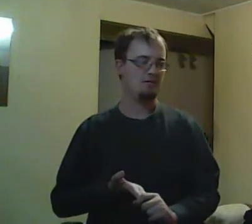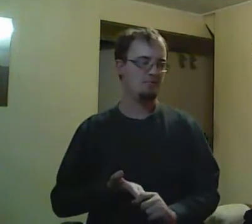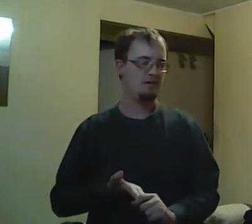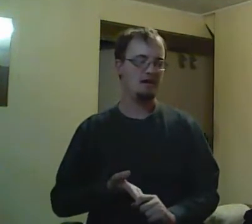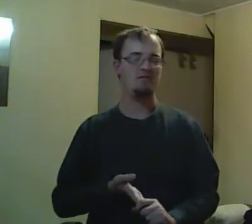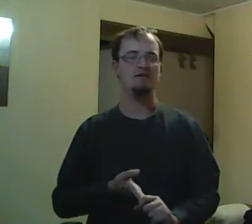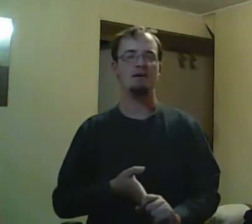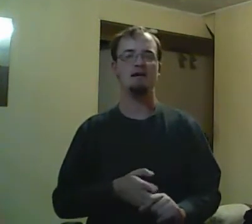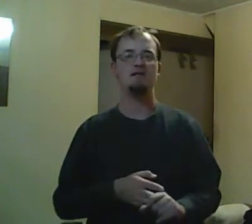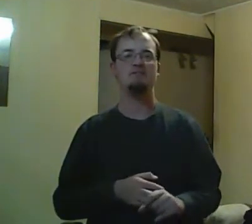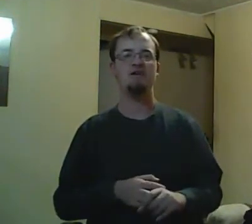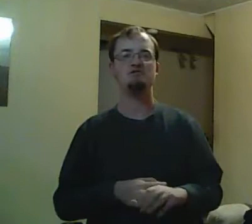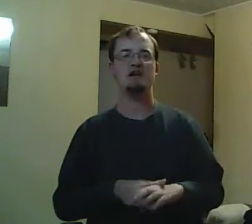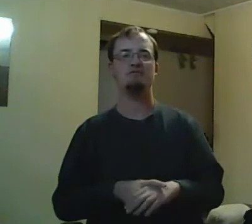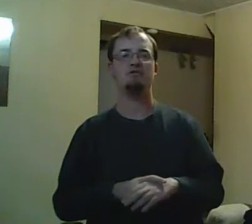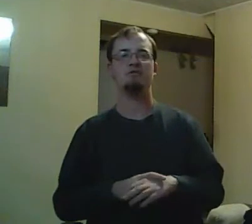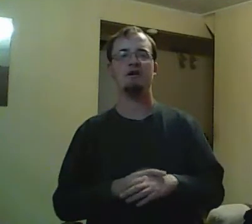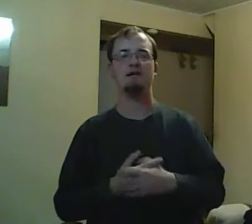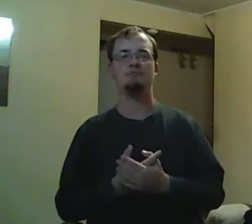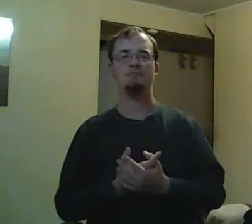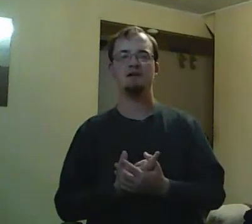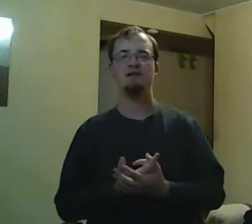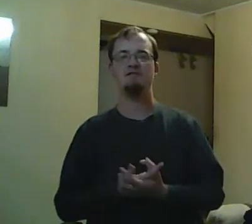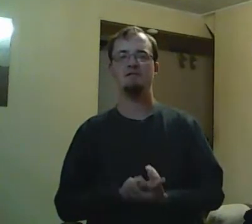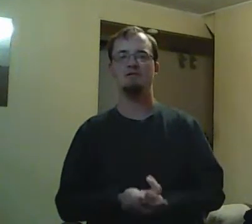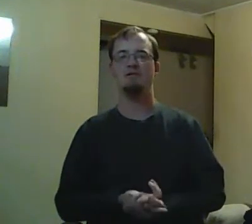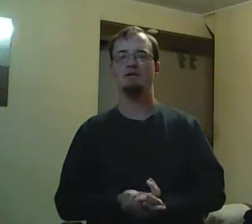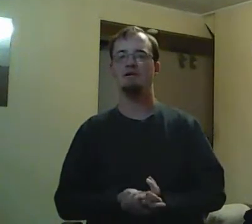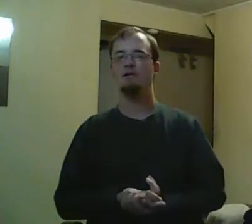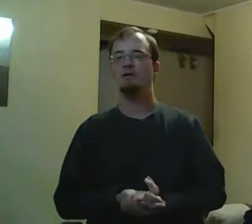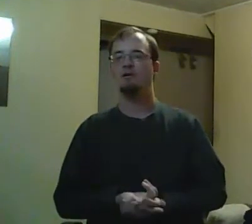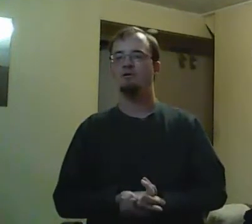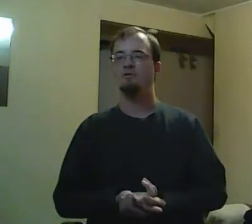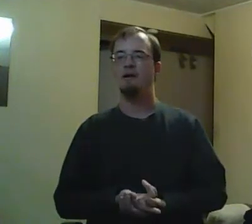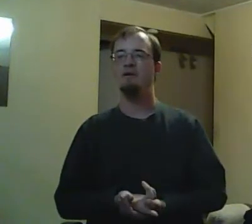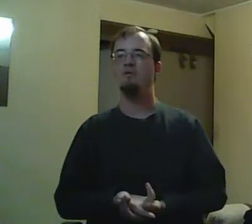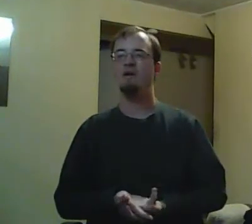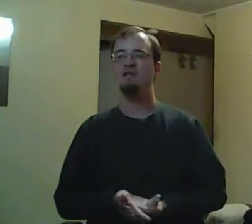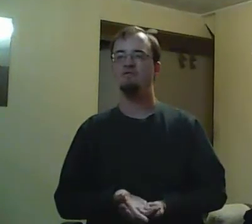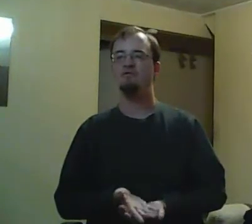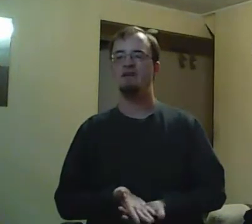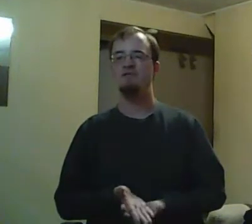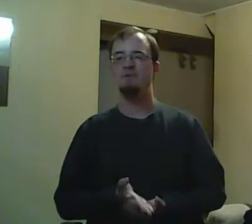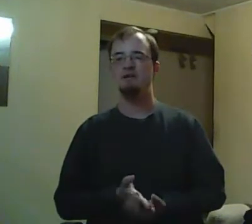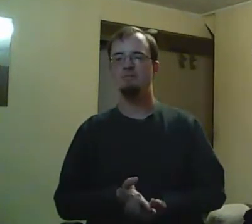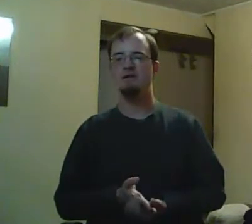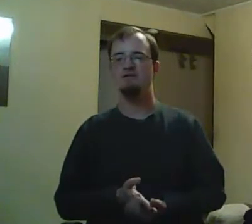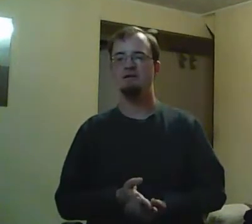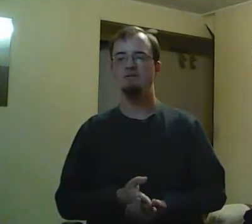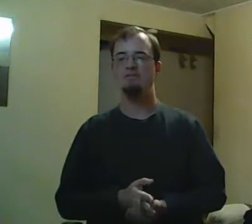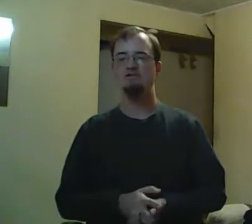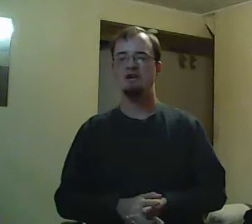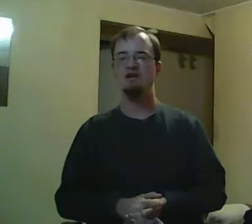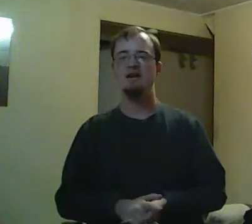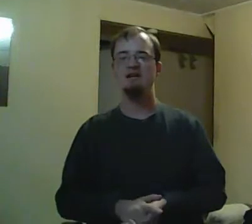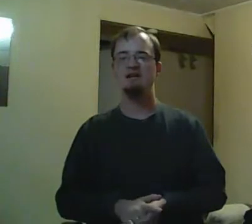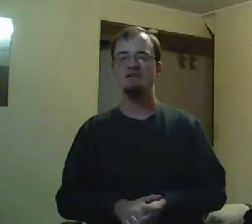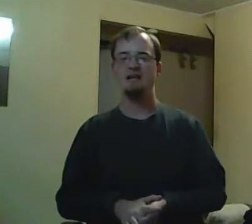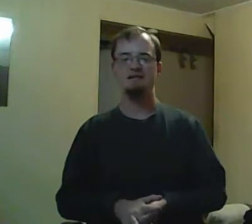the dark side of things come out. Emma is not sociable enough. She doesn't go to events. She doesn't have people over at her house.